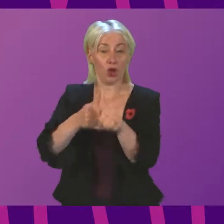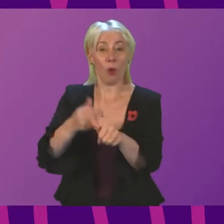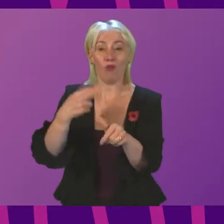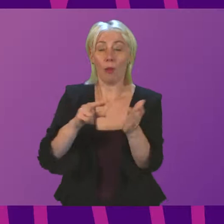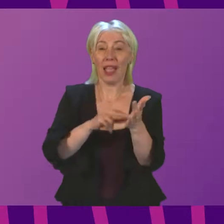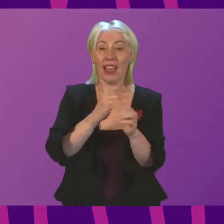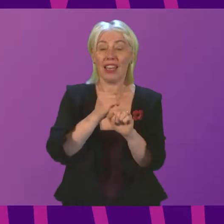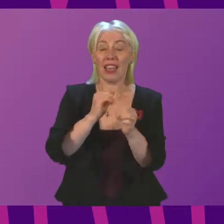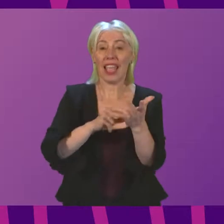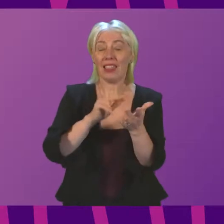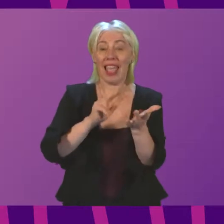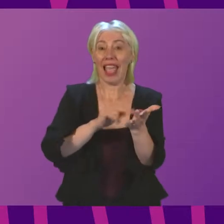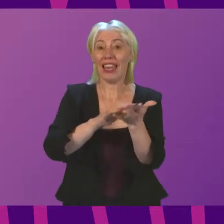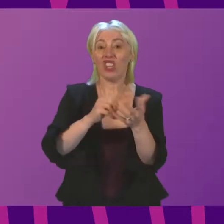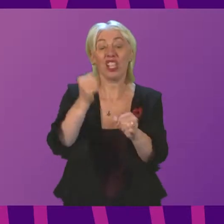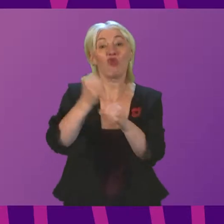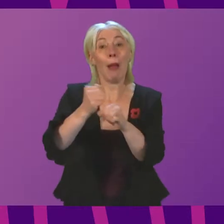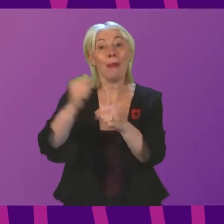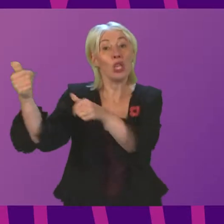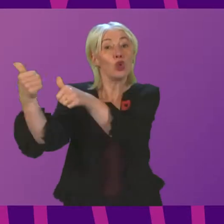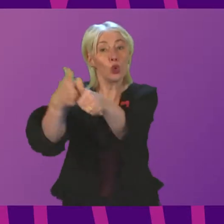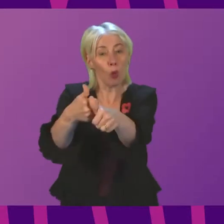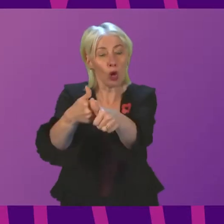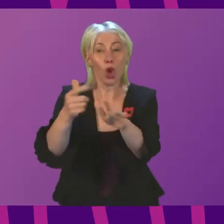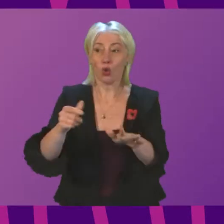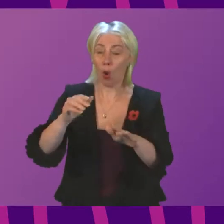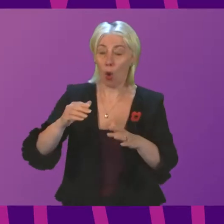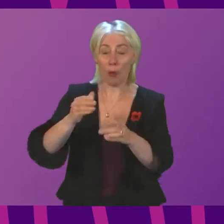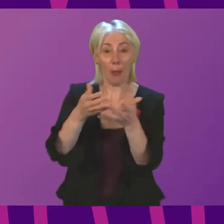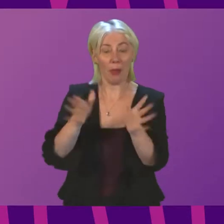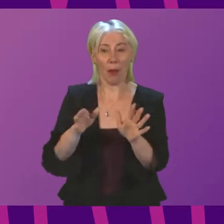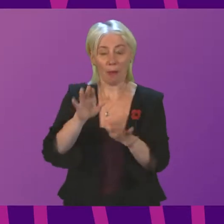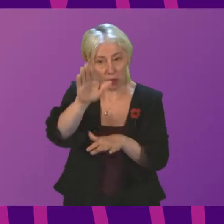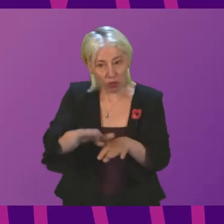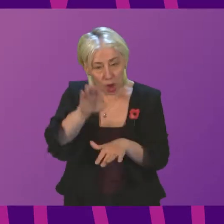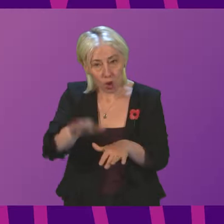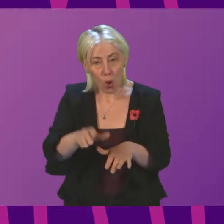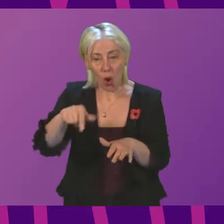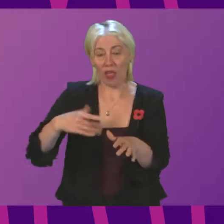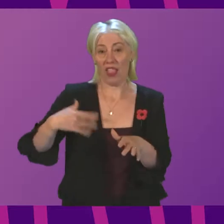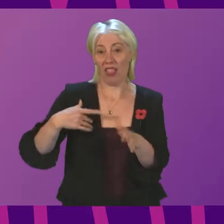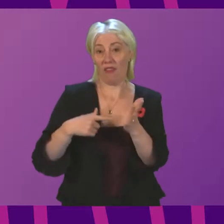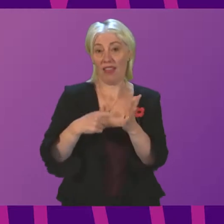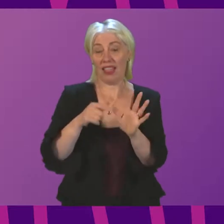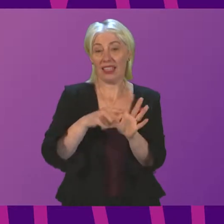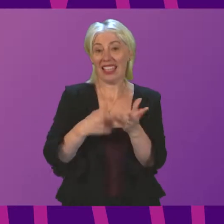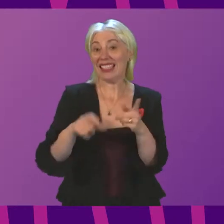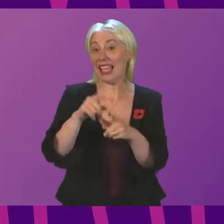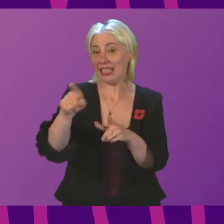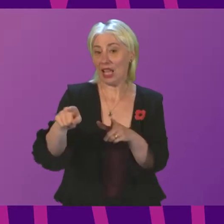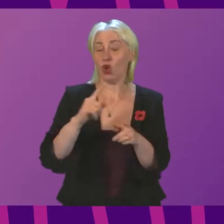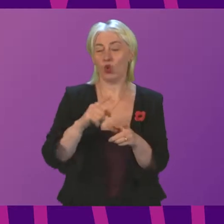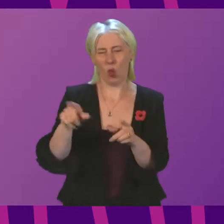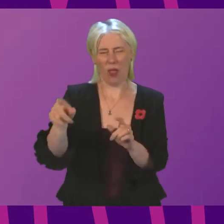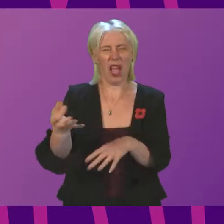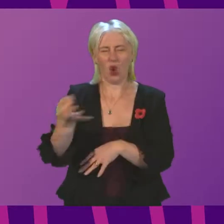Grampian. So I hope that provides the reassurance to members of the public in the Tayside area that Mr. Marrow's unfortunate expression of